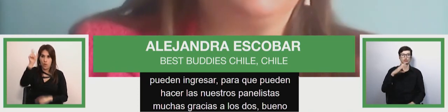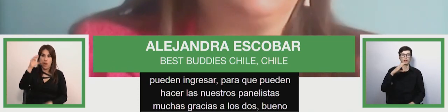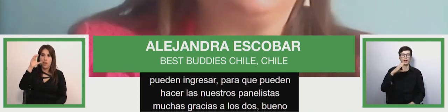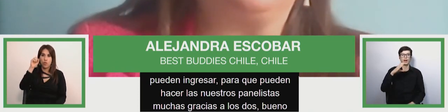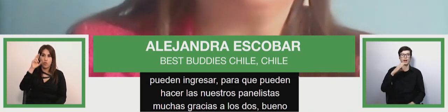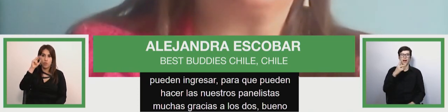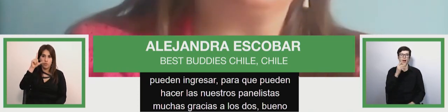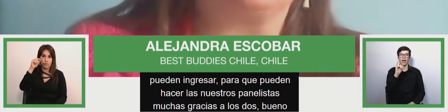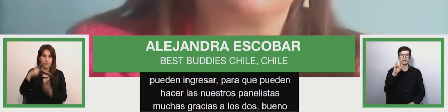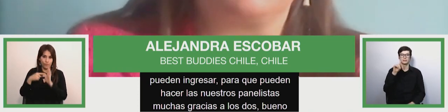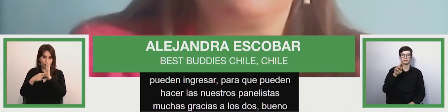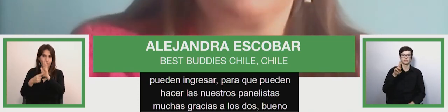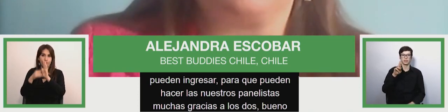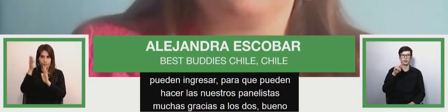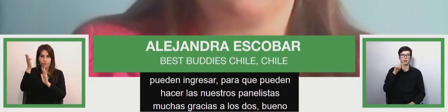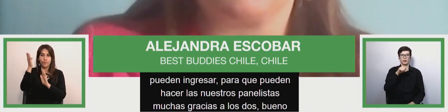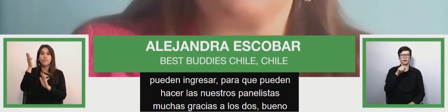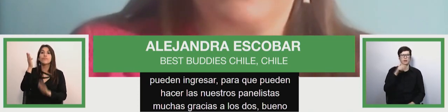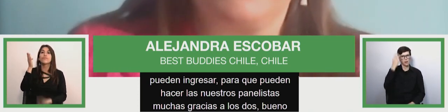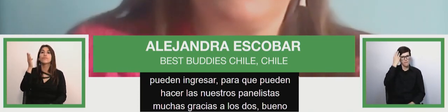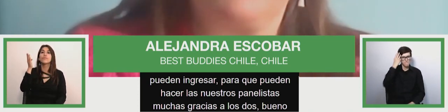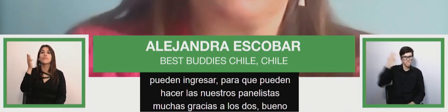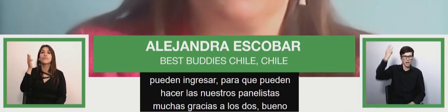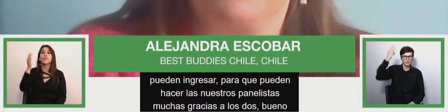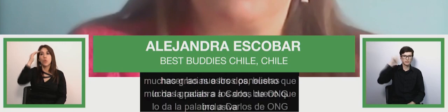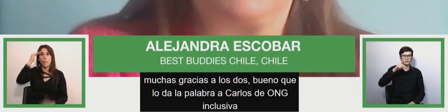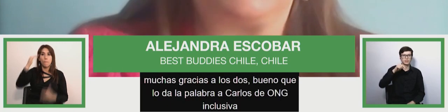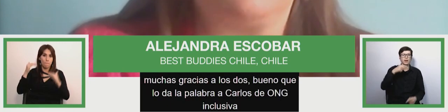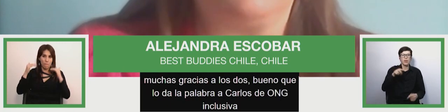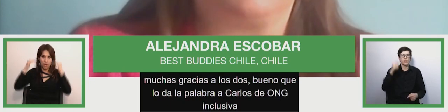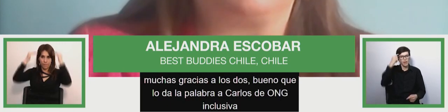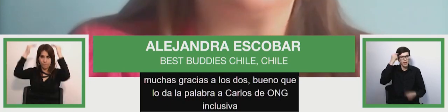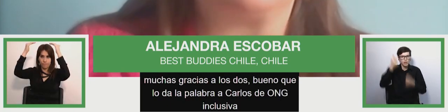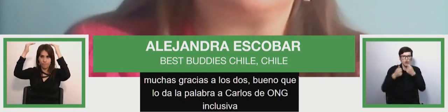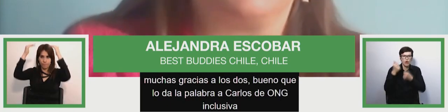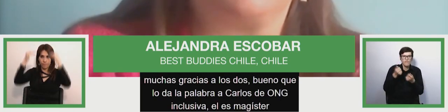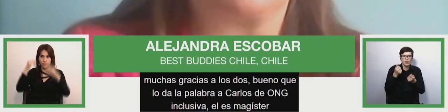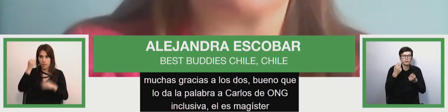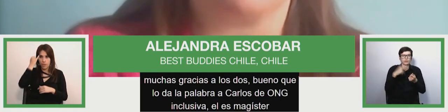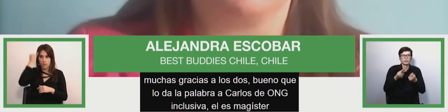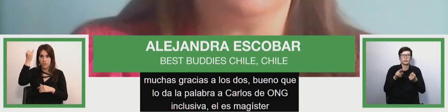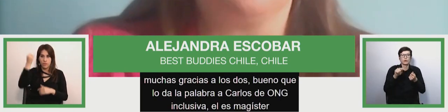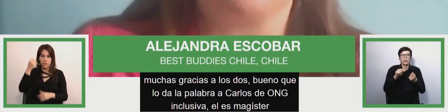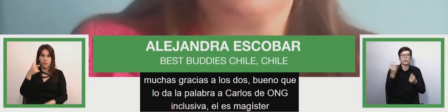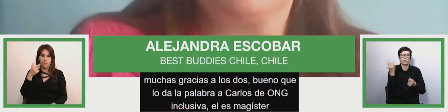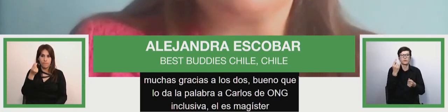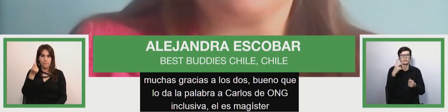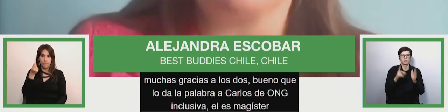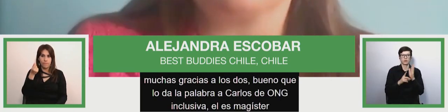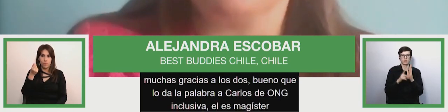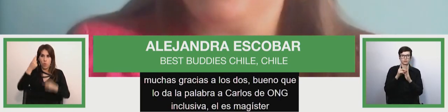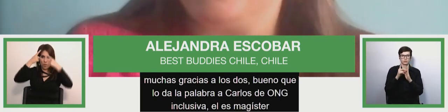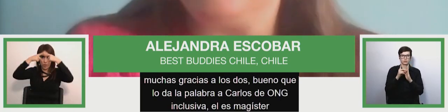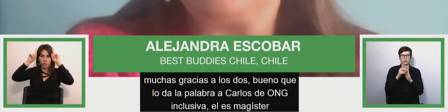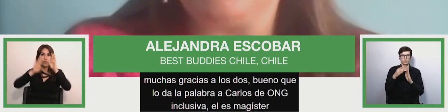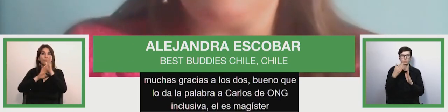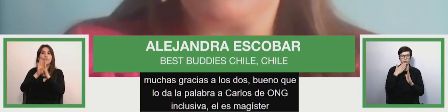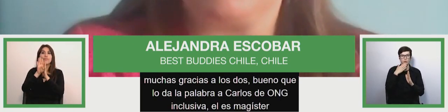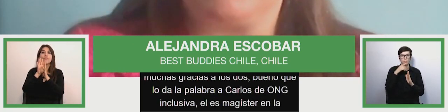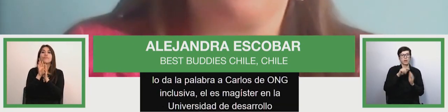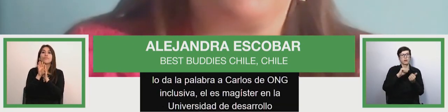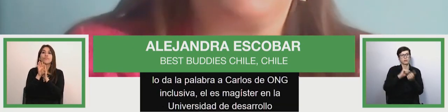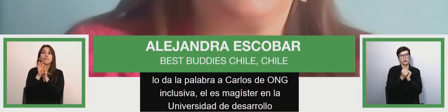to both following i want to give the floor to carlos kaiser from